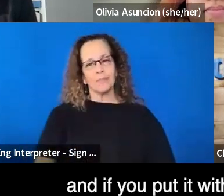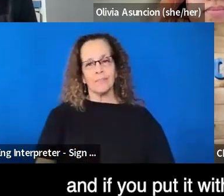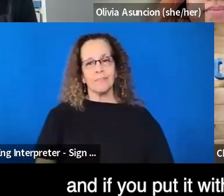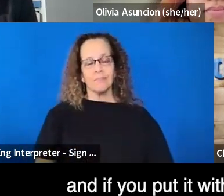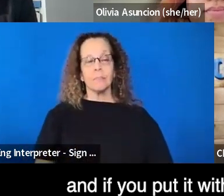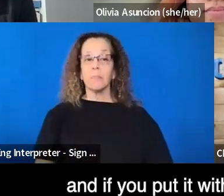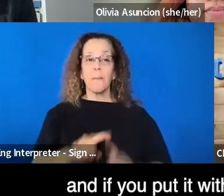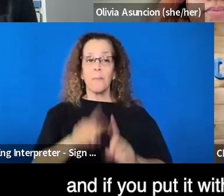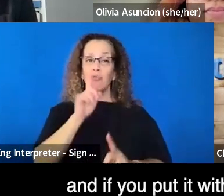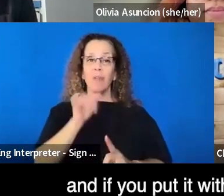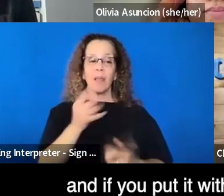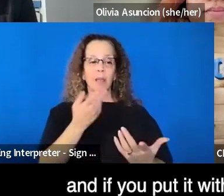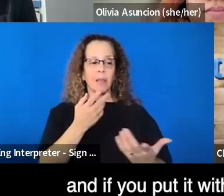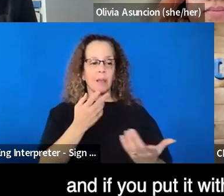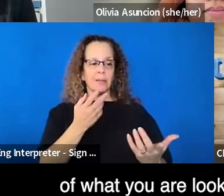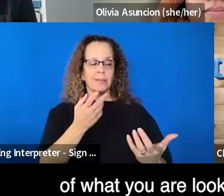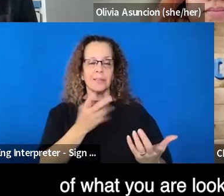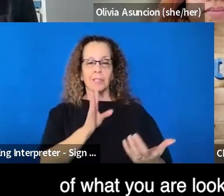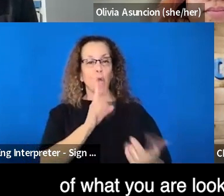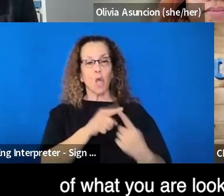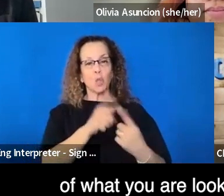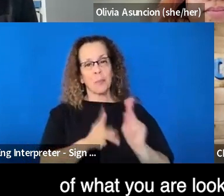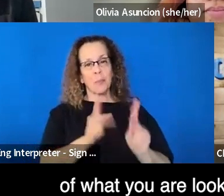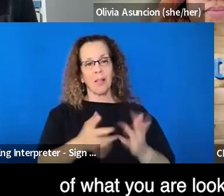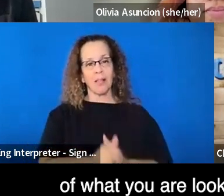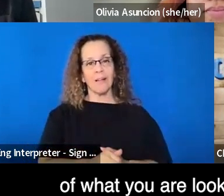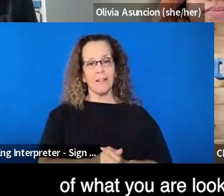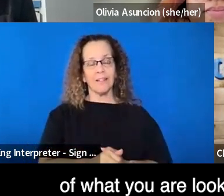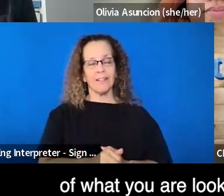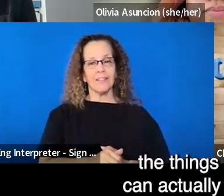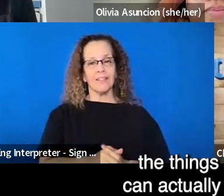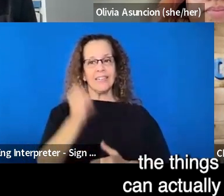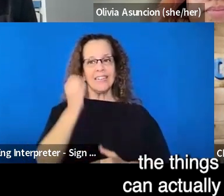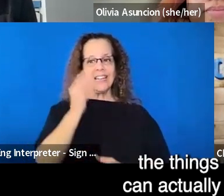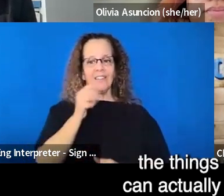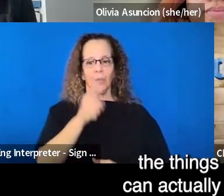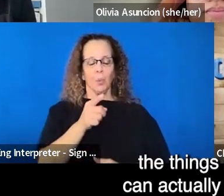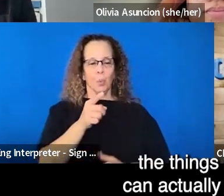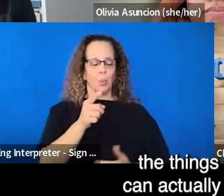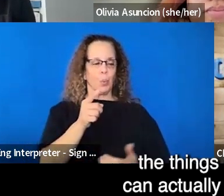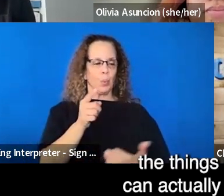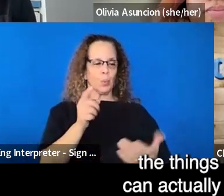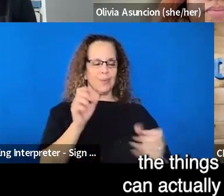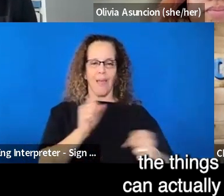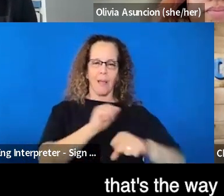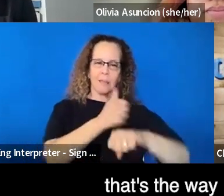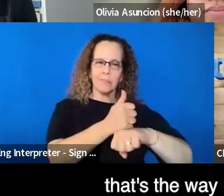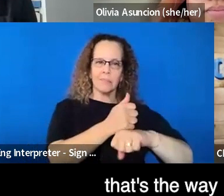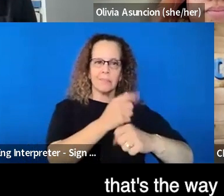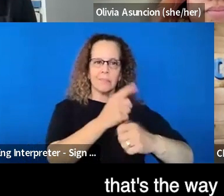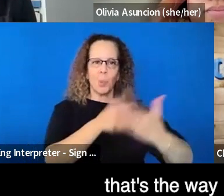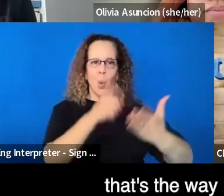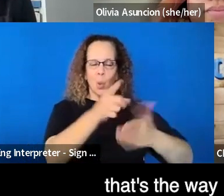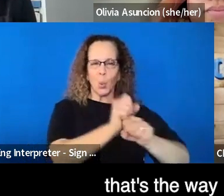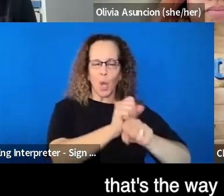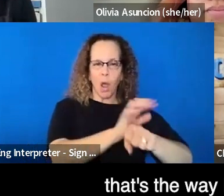if you put it within the relevance of what you're looking at, at the time, the things that you can actually influence, that